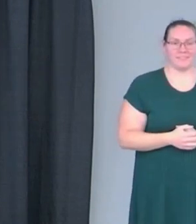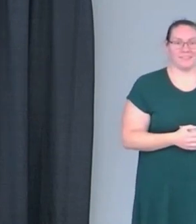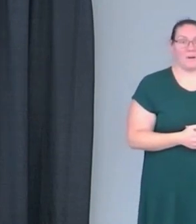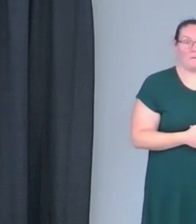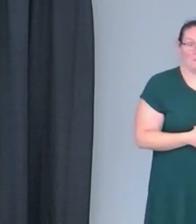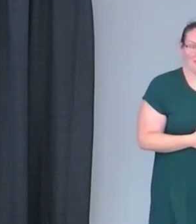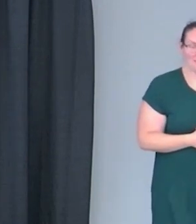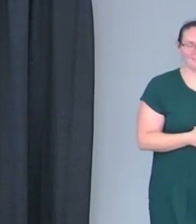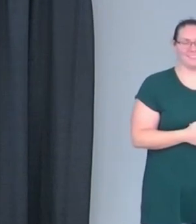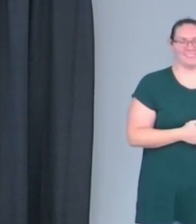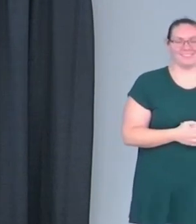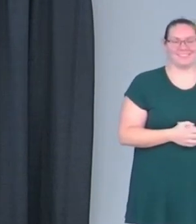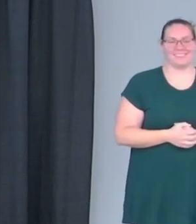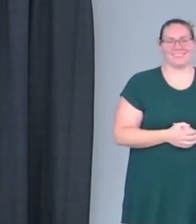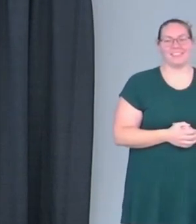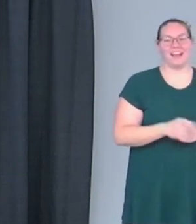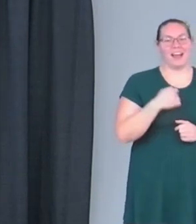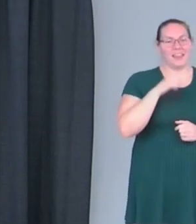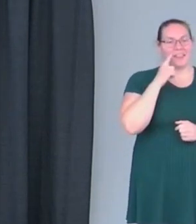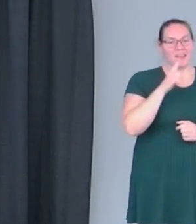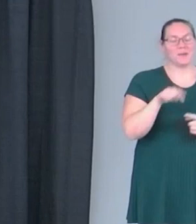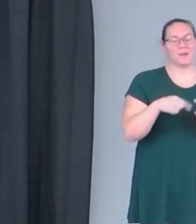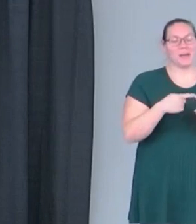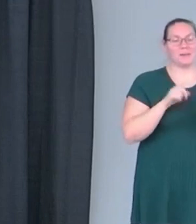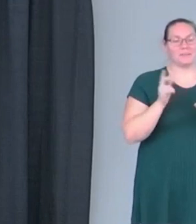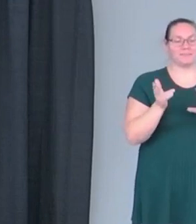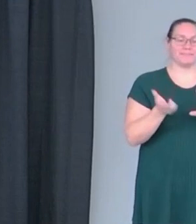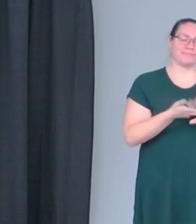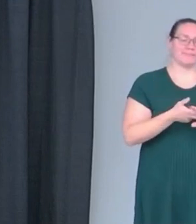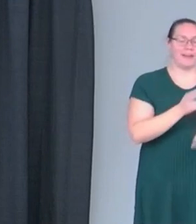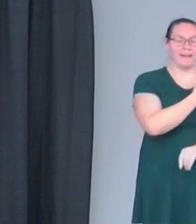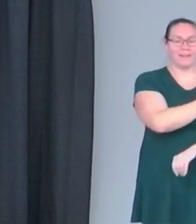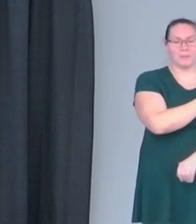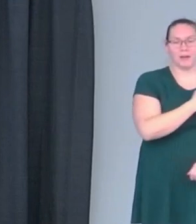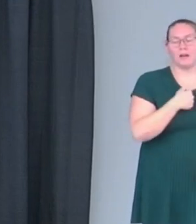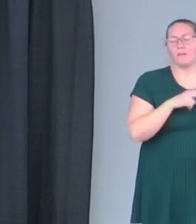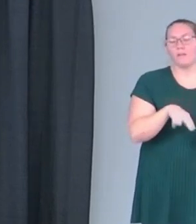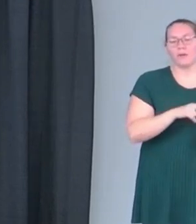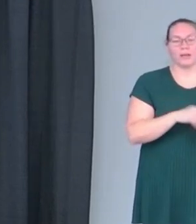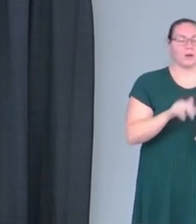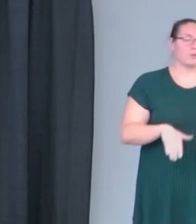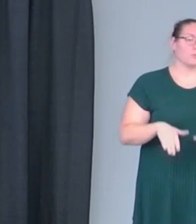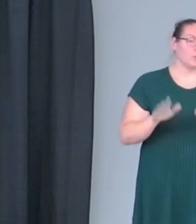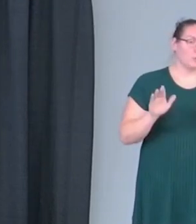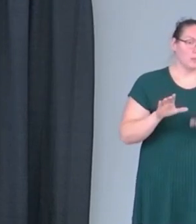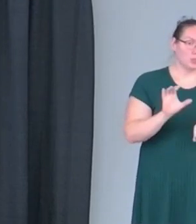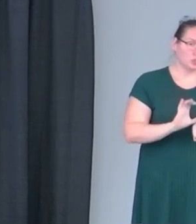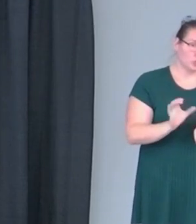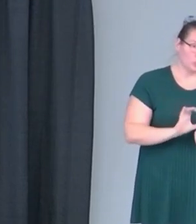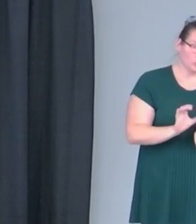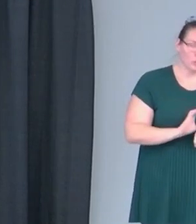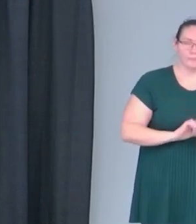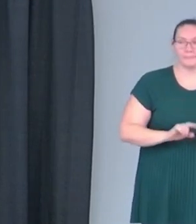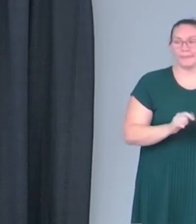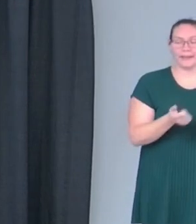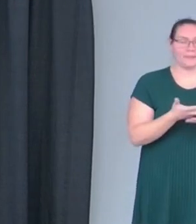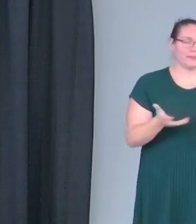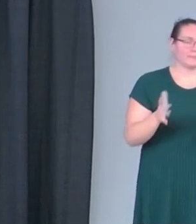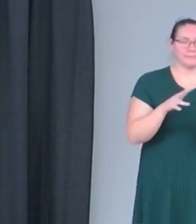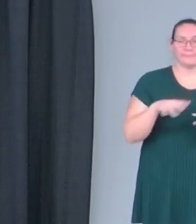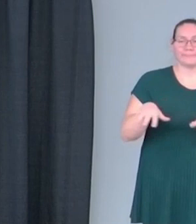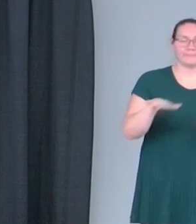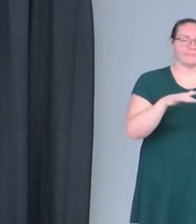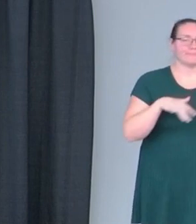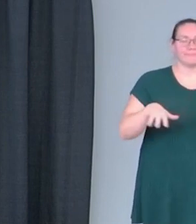Absolutely. I think when I was going through the hospital, and of course, like, I grew up in churches and everything, but